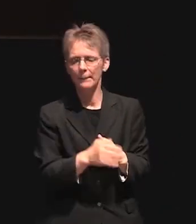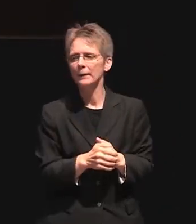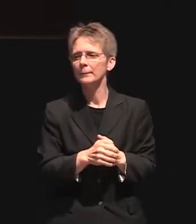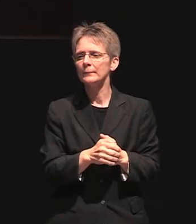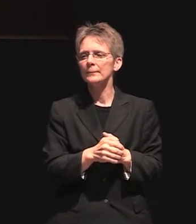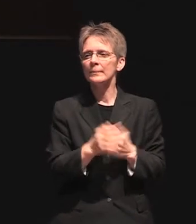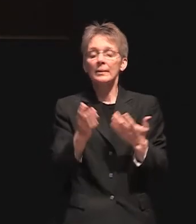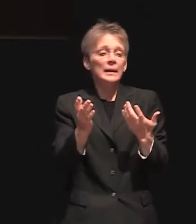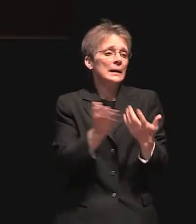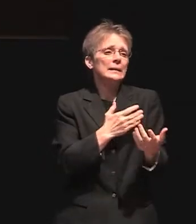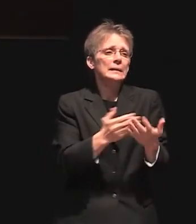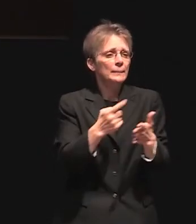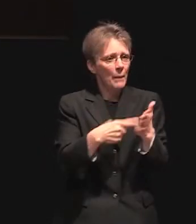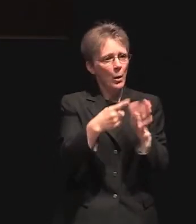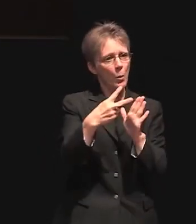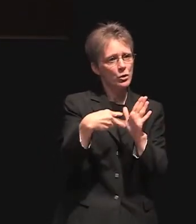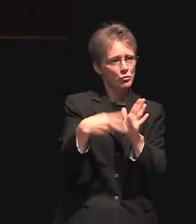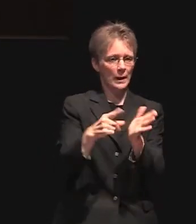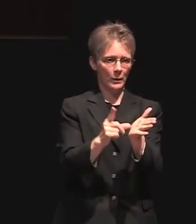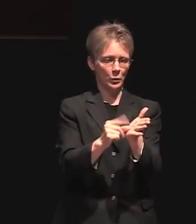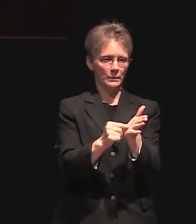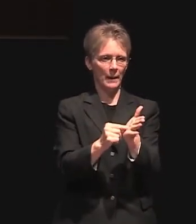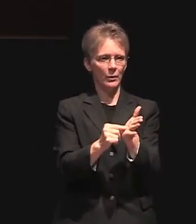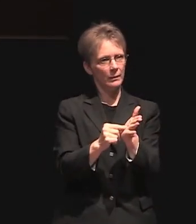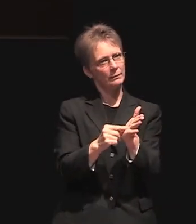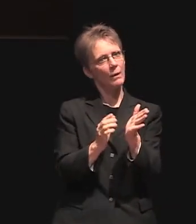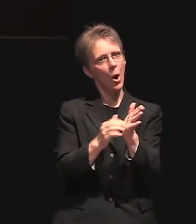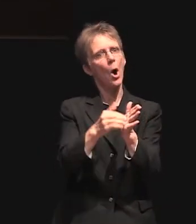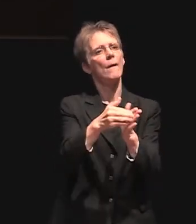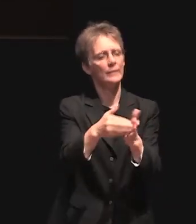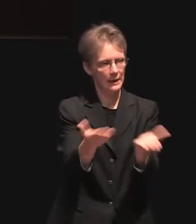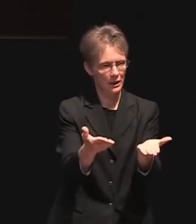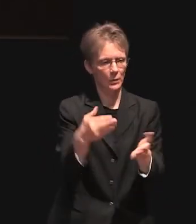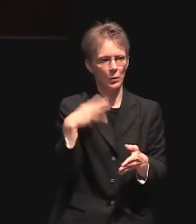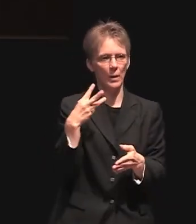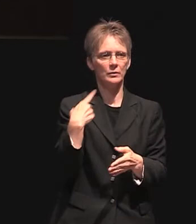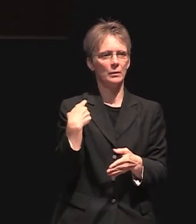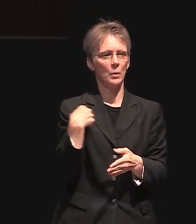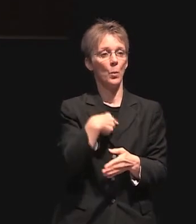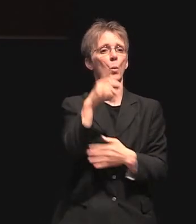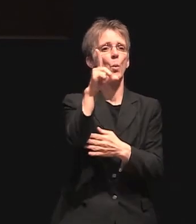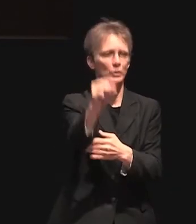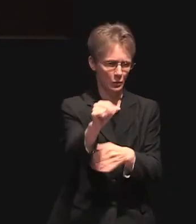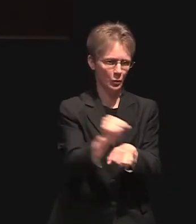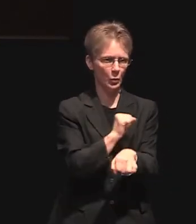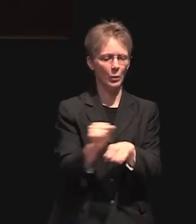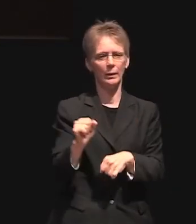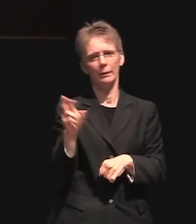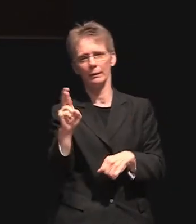despite what you may read in the newspapers ladies and gentlemen very often here in washington we do work in a bipartisan